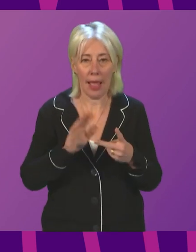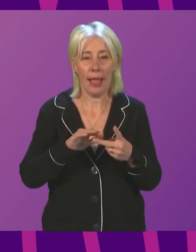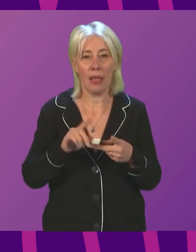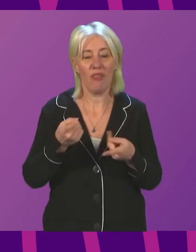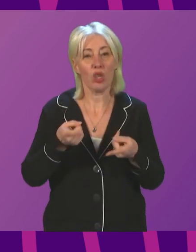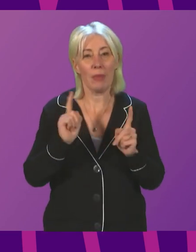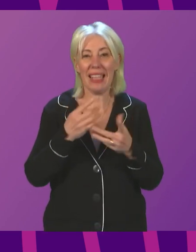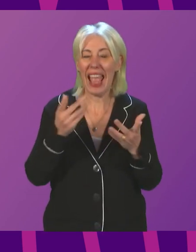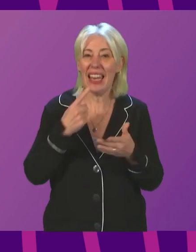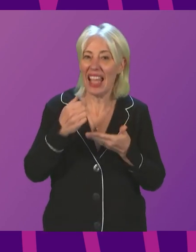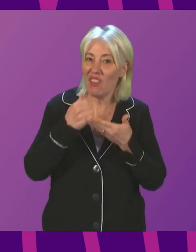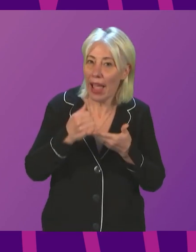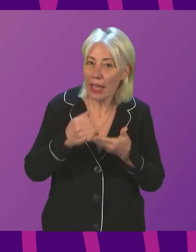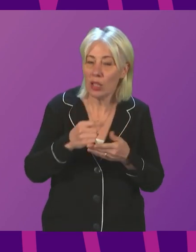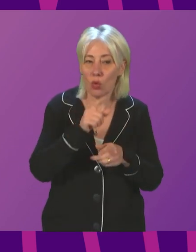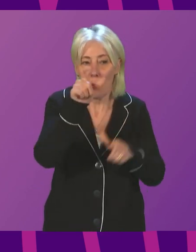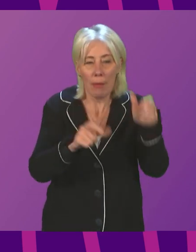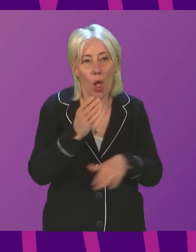advice to give to those attending COP?